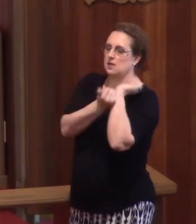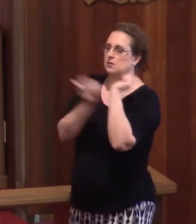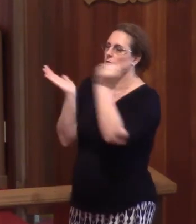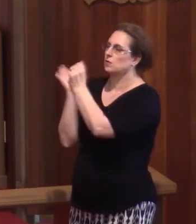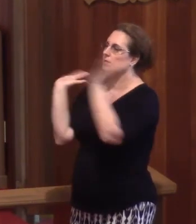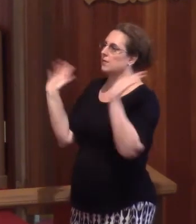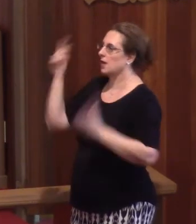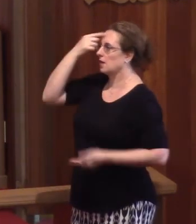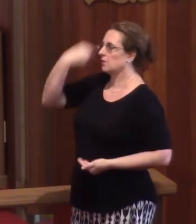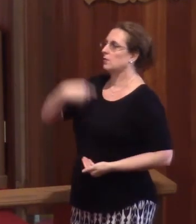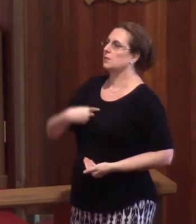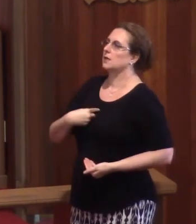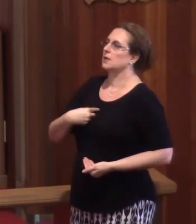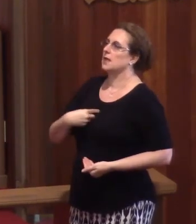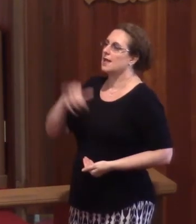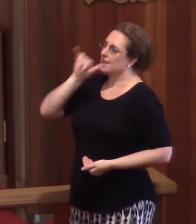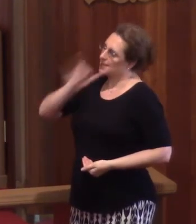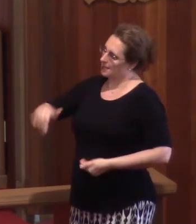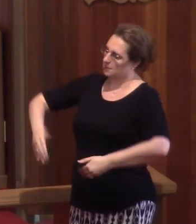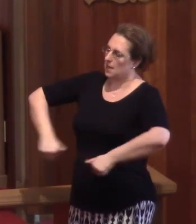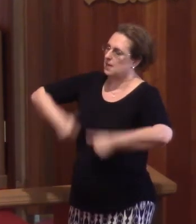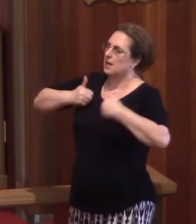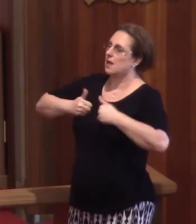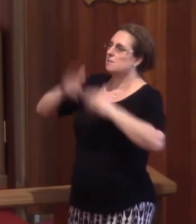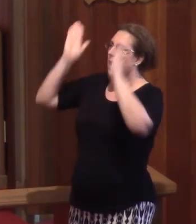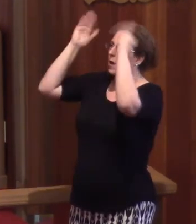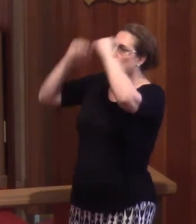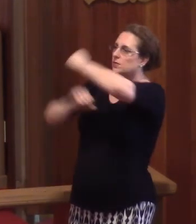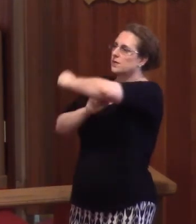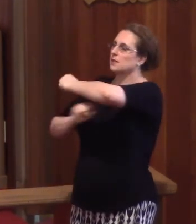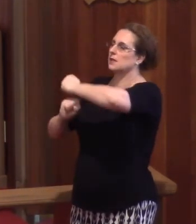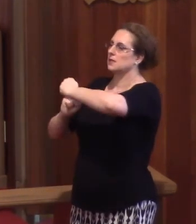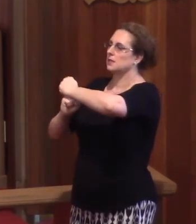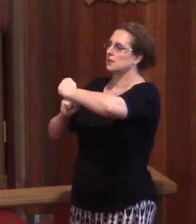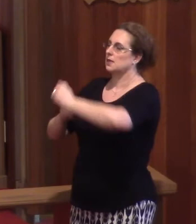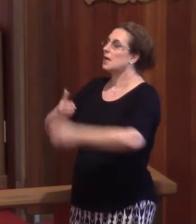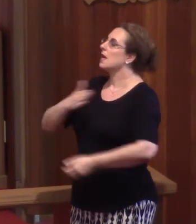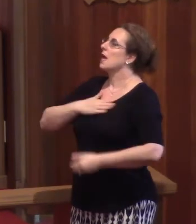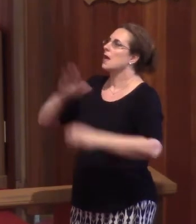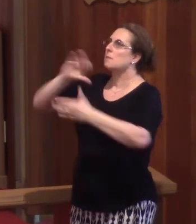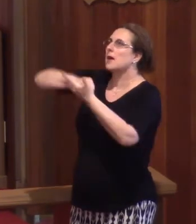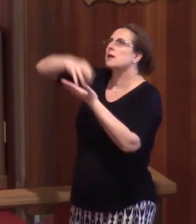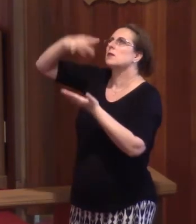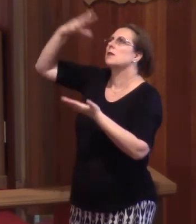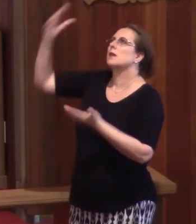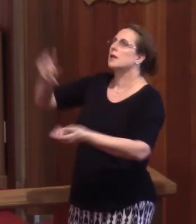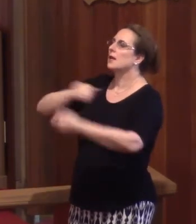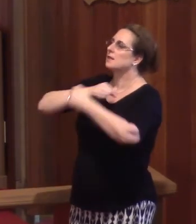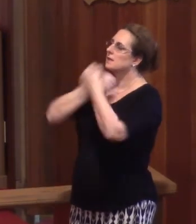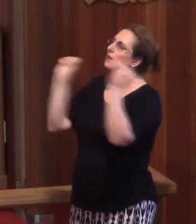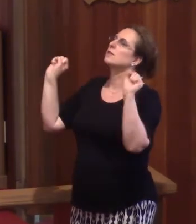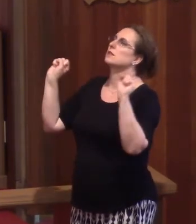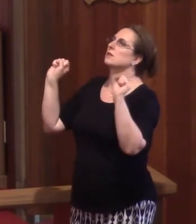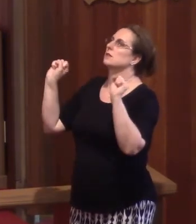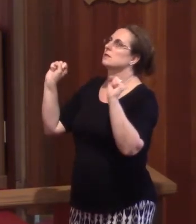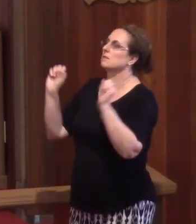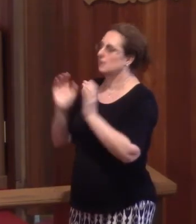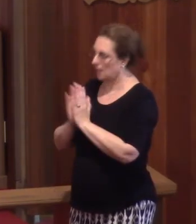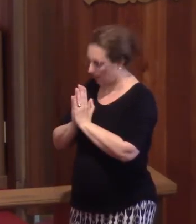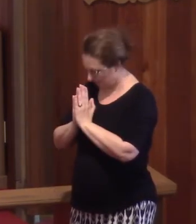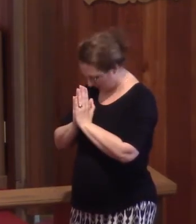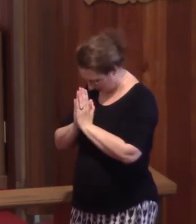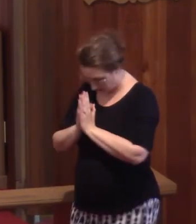Jesus crucified for me, Is my life my hope's foundation, And my glory and salvation.